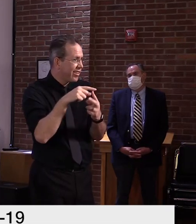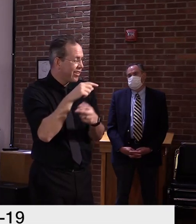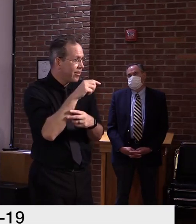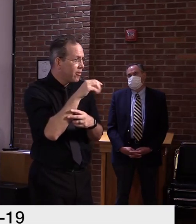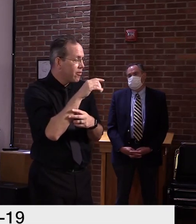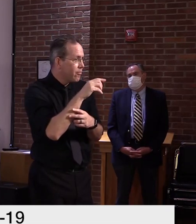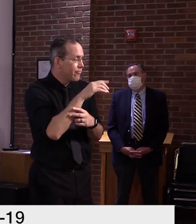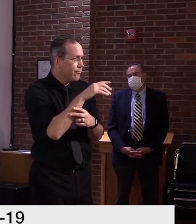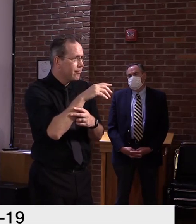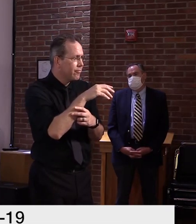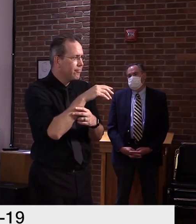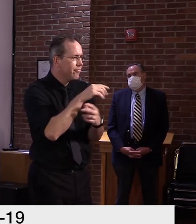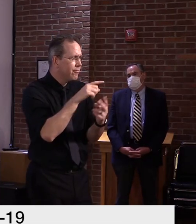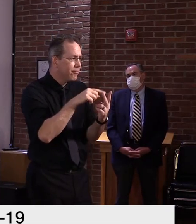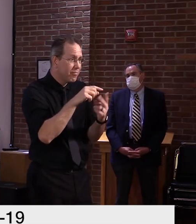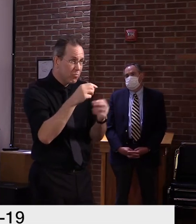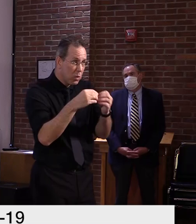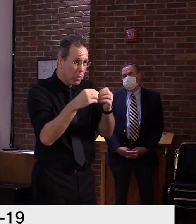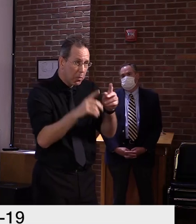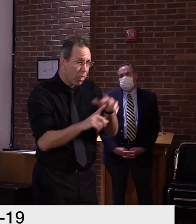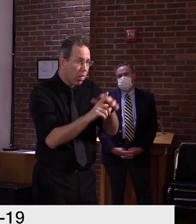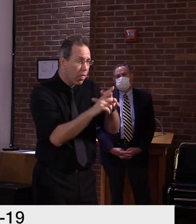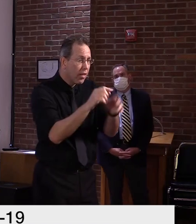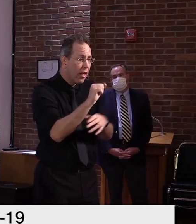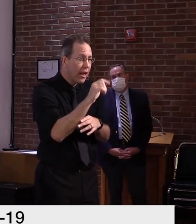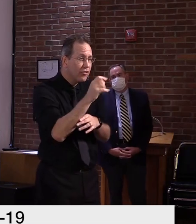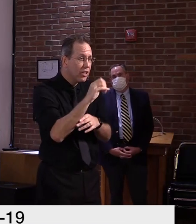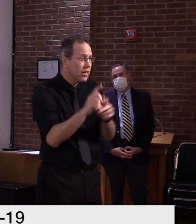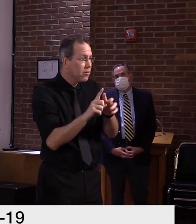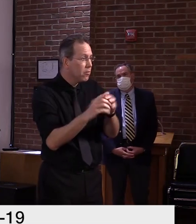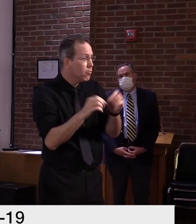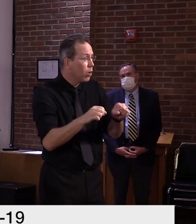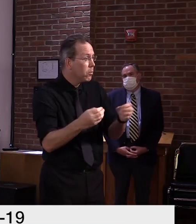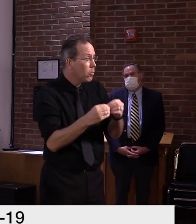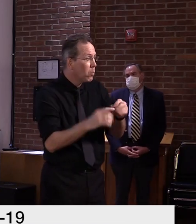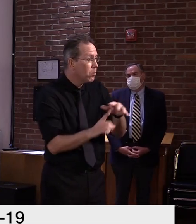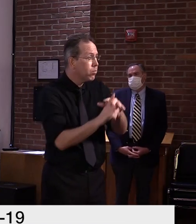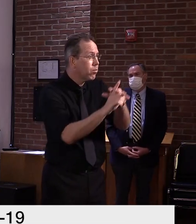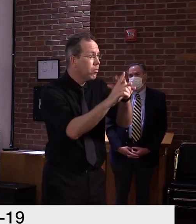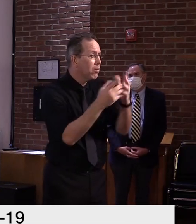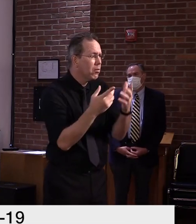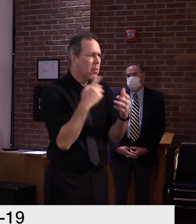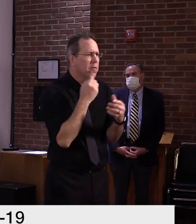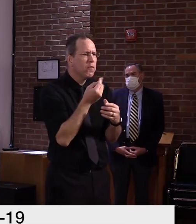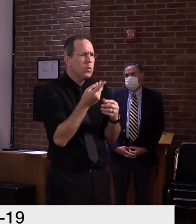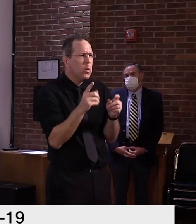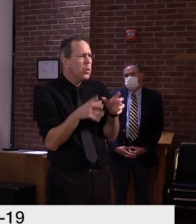But I'm not aware of abundant sites across Vermont that are doing the antigen test just yet.